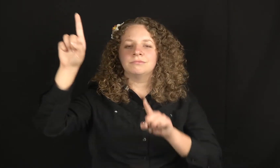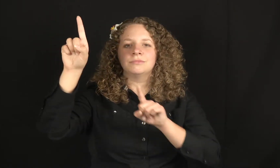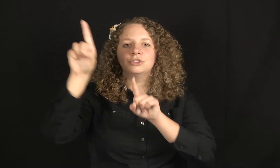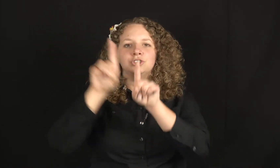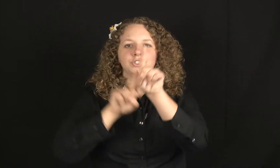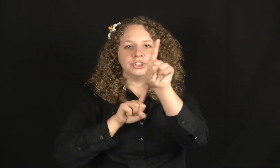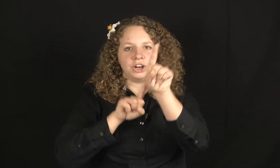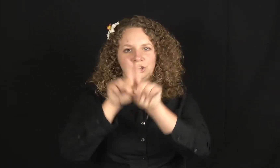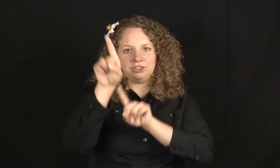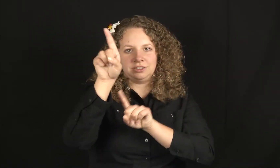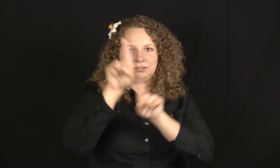Stars.